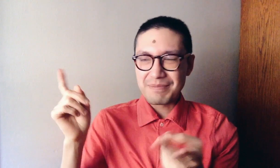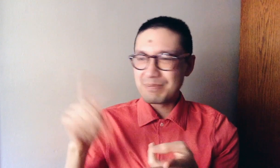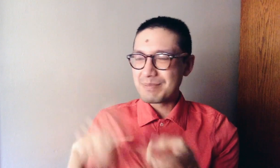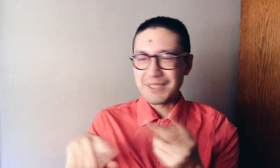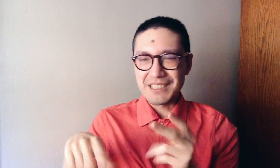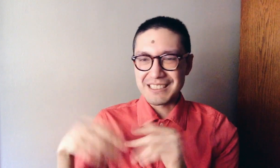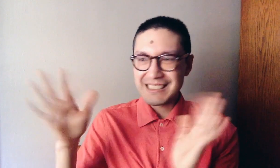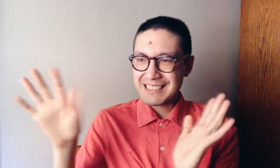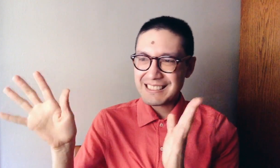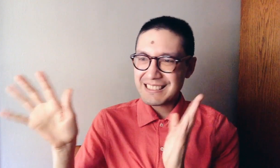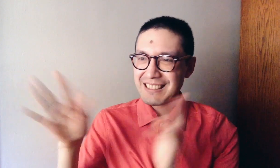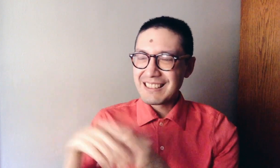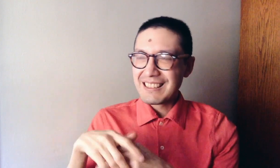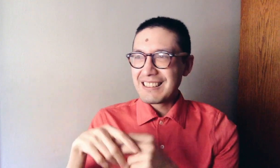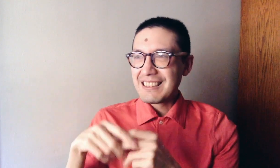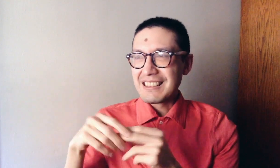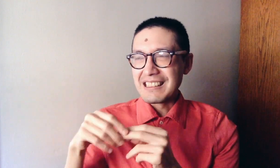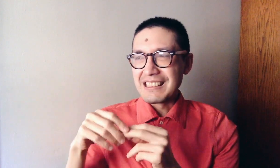portraits. Um,